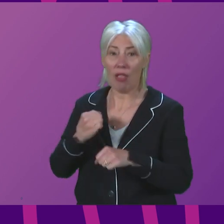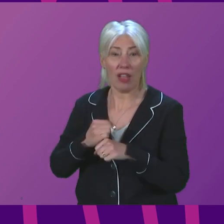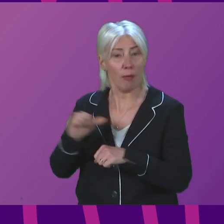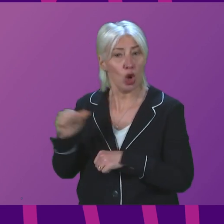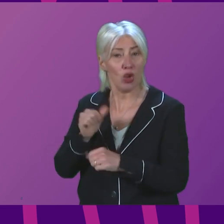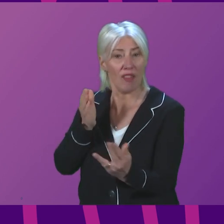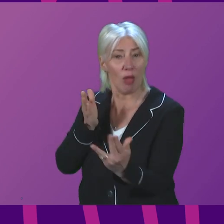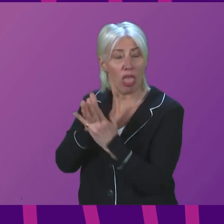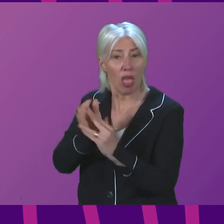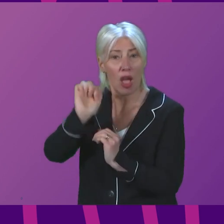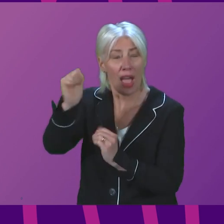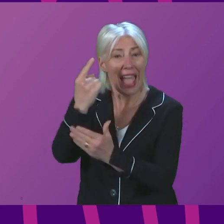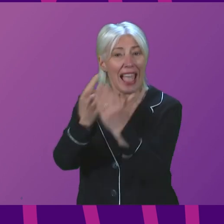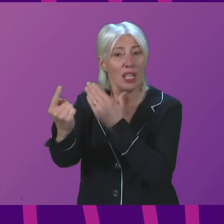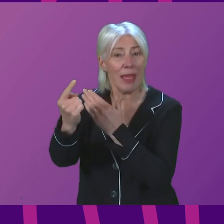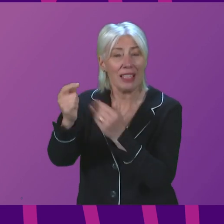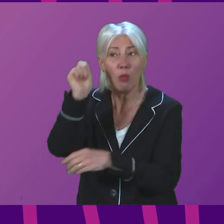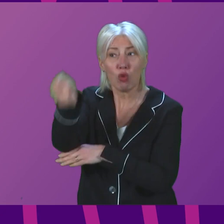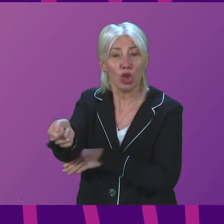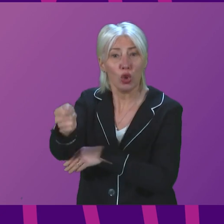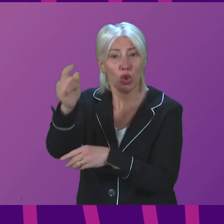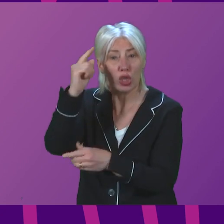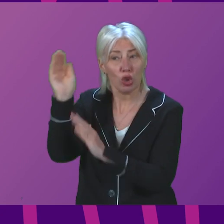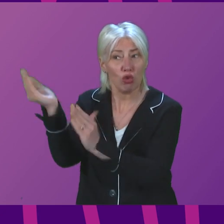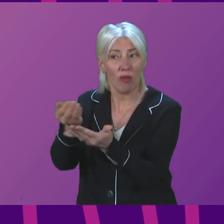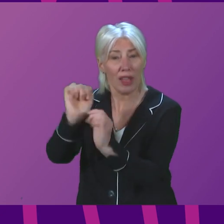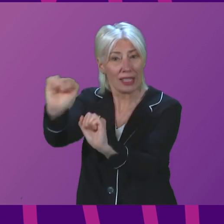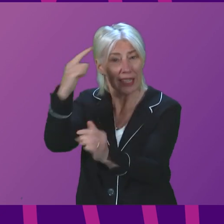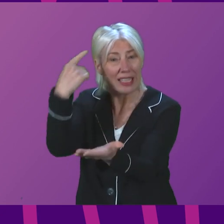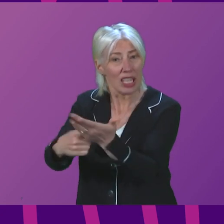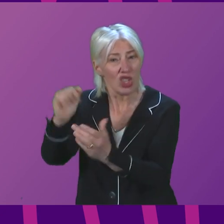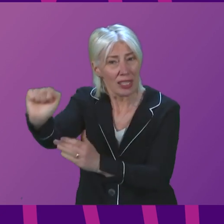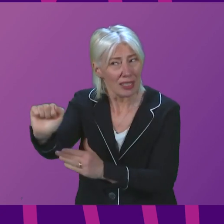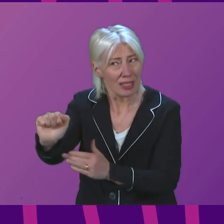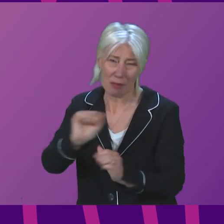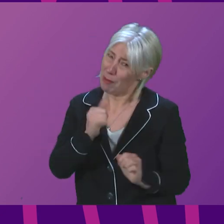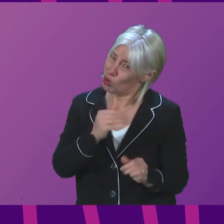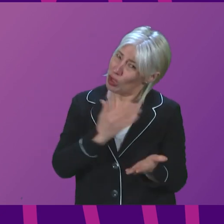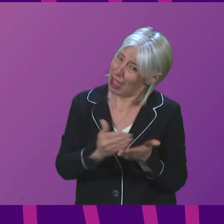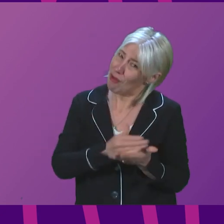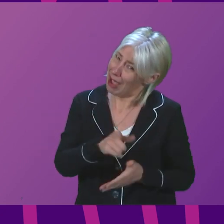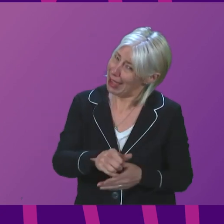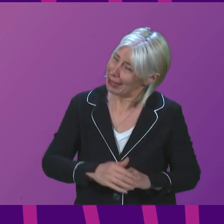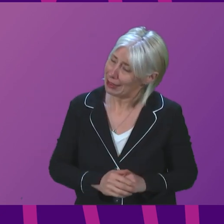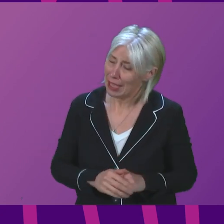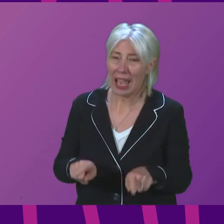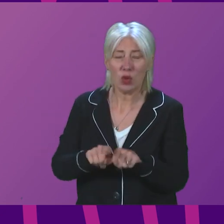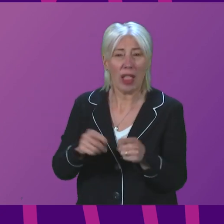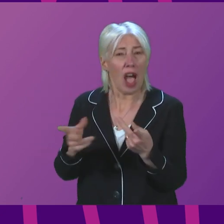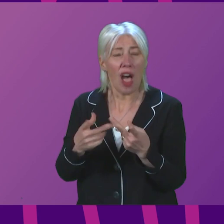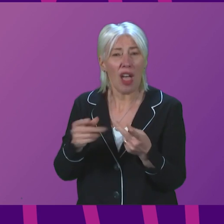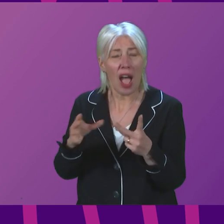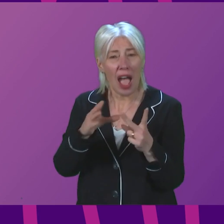interfered in the independent prosecution decisions of the Crown Office? Perhaps he should clarify that matter. And then the second example